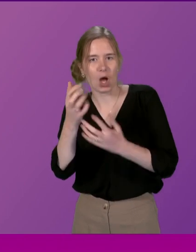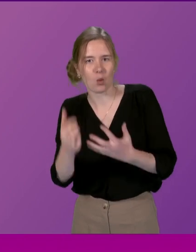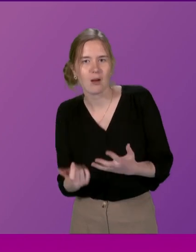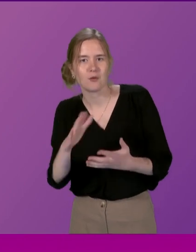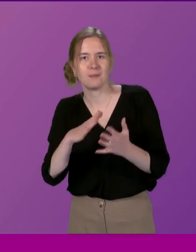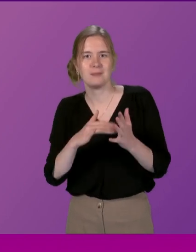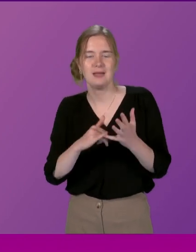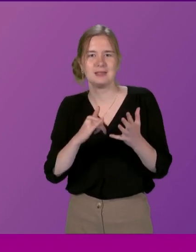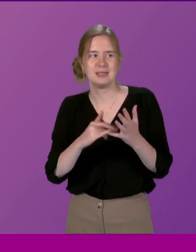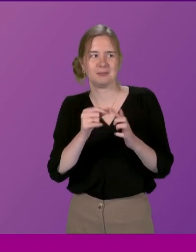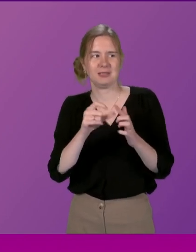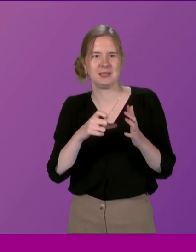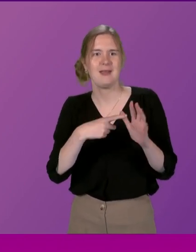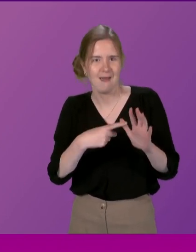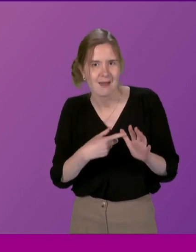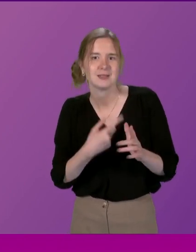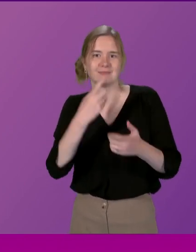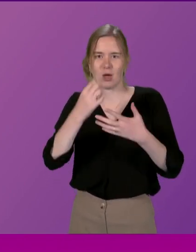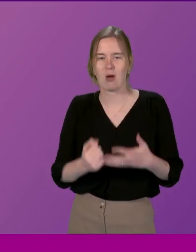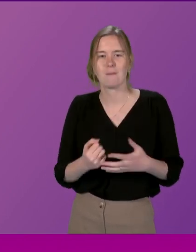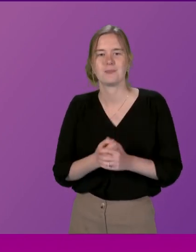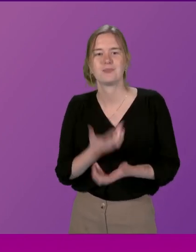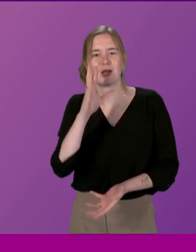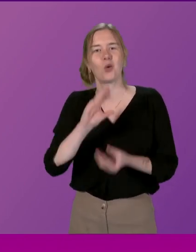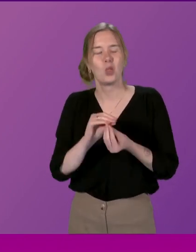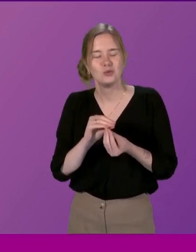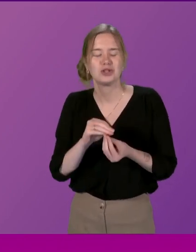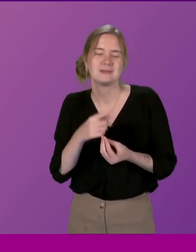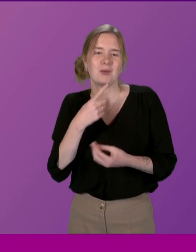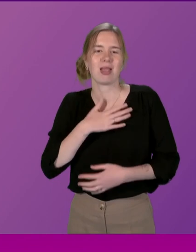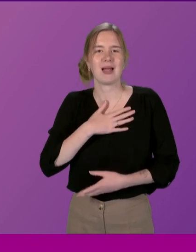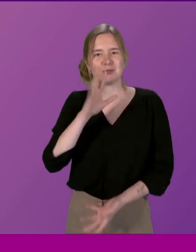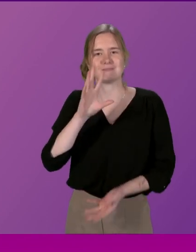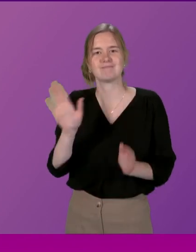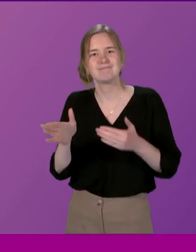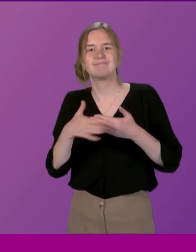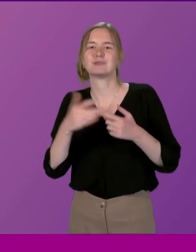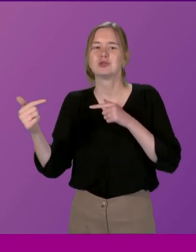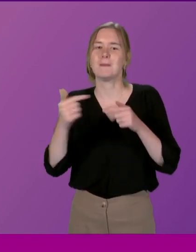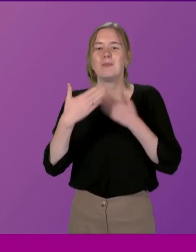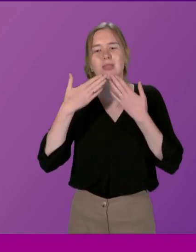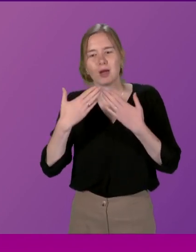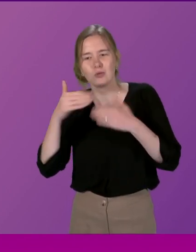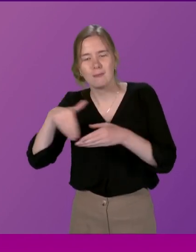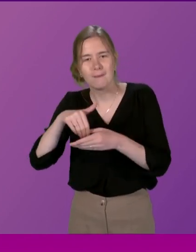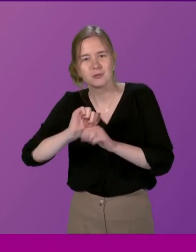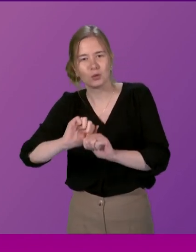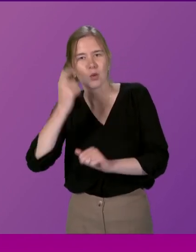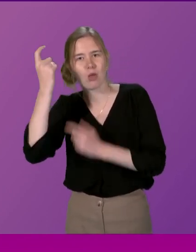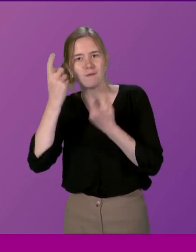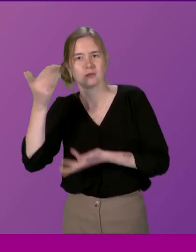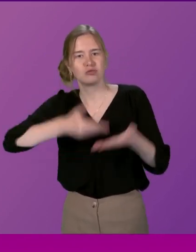SPPA committee's consideration on these issues In conclusion, presiding officer I would like to close this afternoon's debate by thanking members for their thoughtful